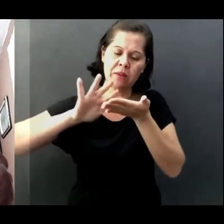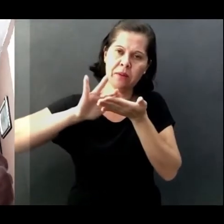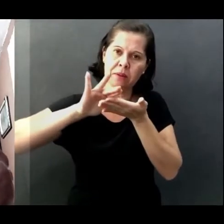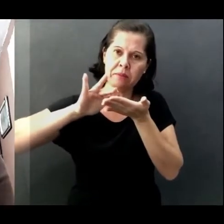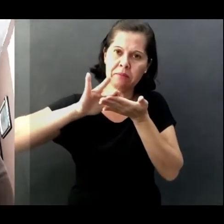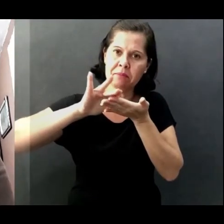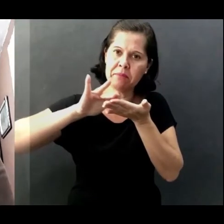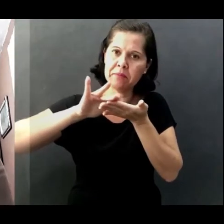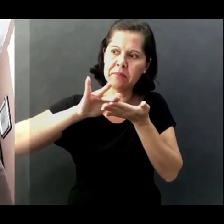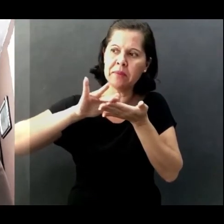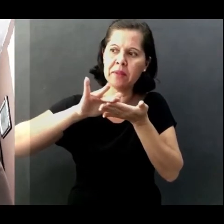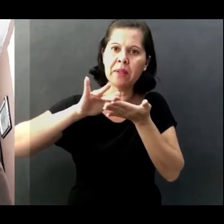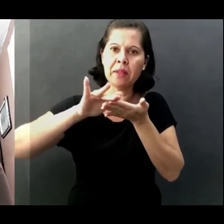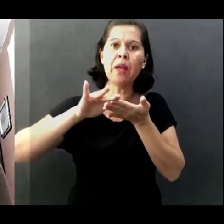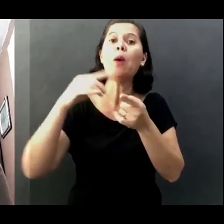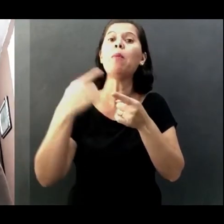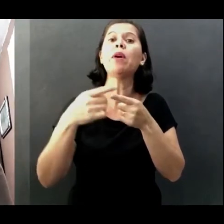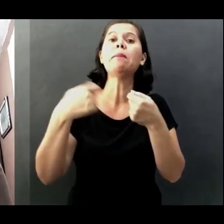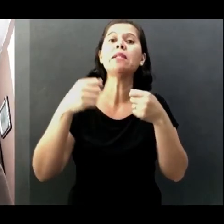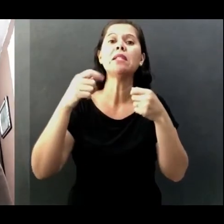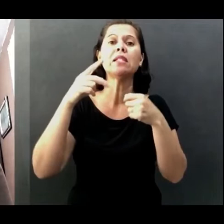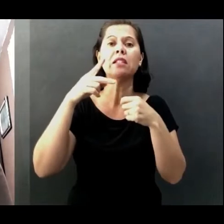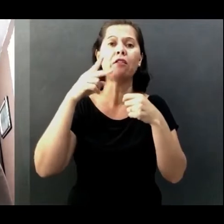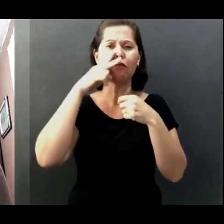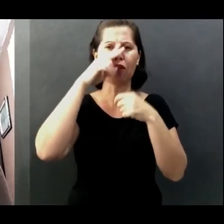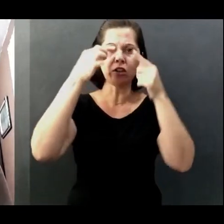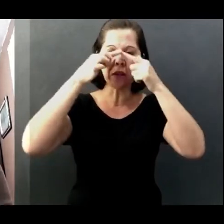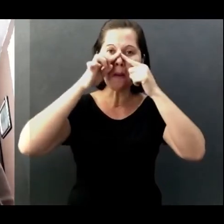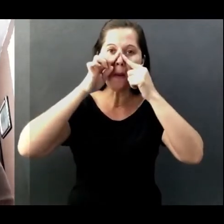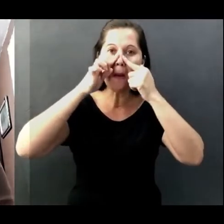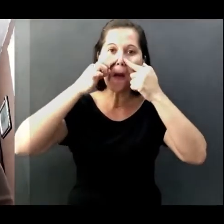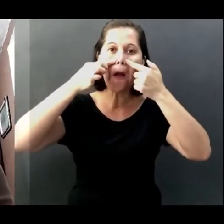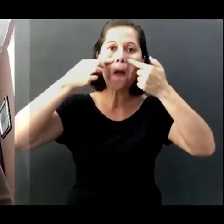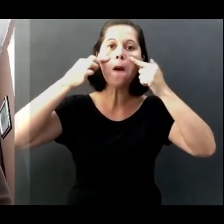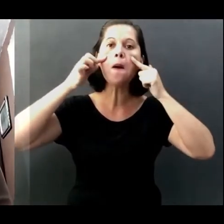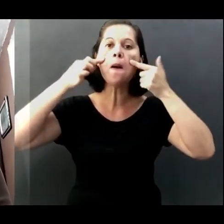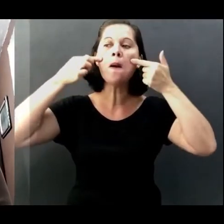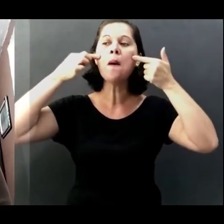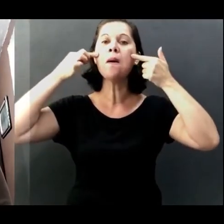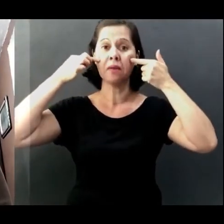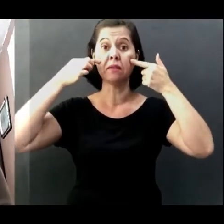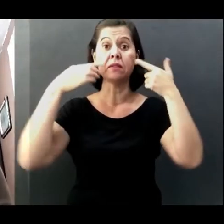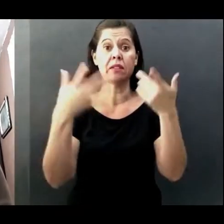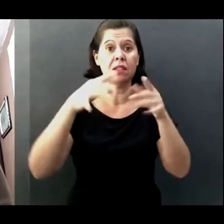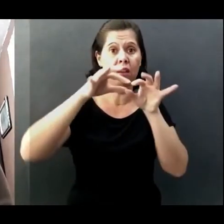your nose, close this part and turn it over. You turn it over to be like double sided.